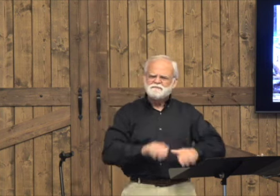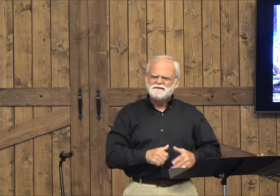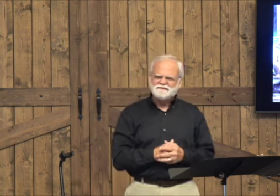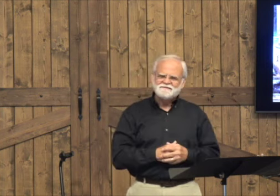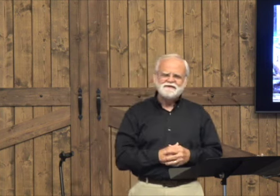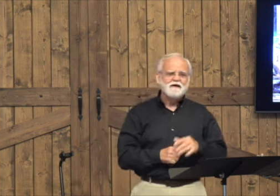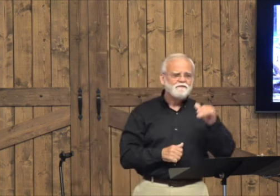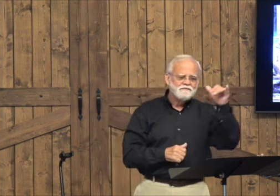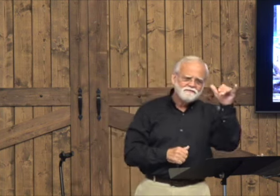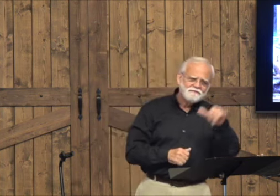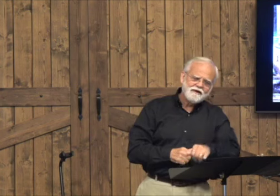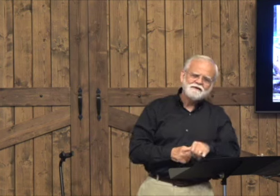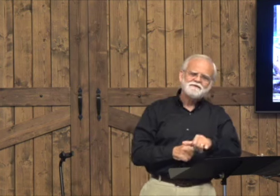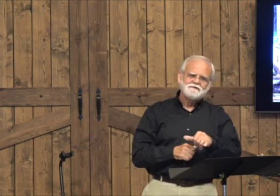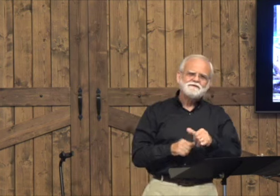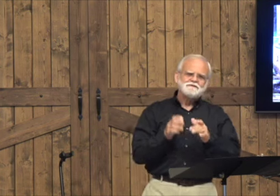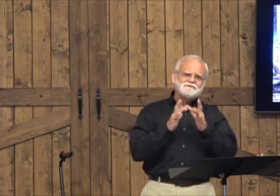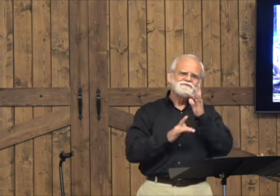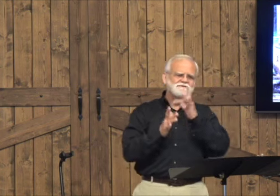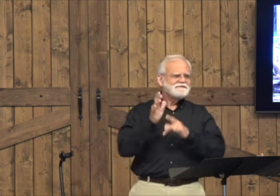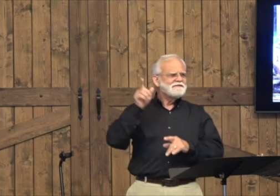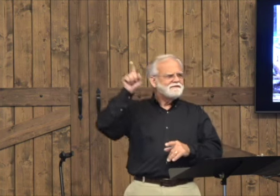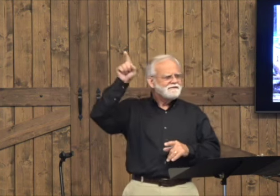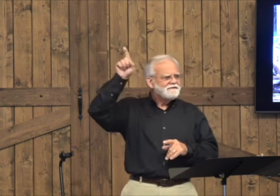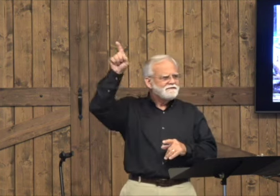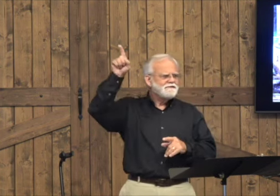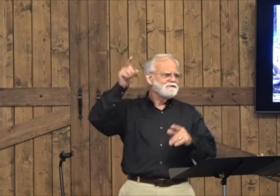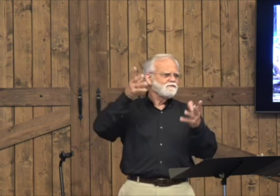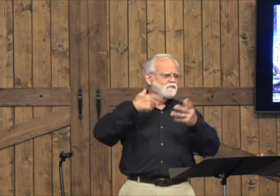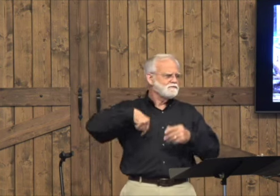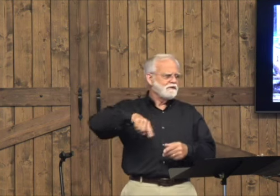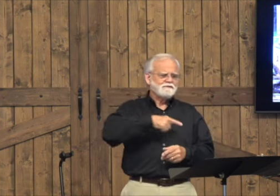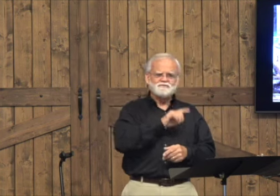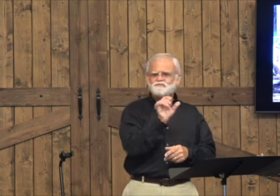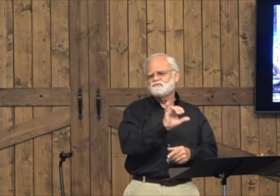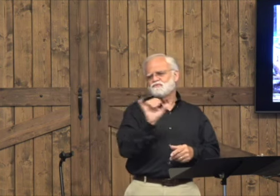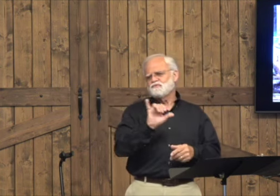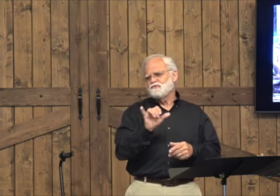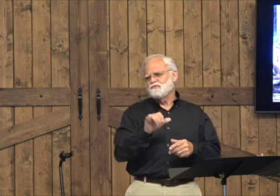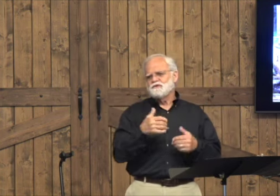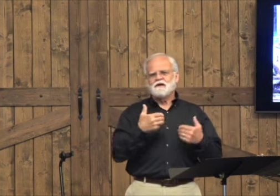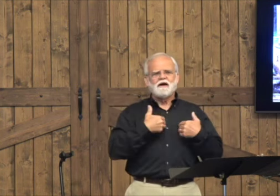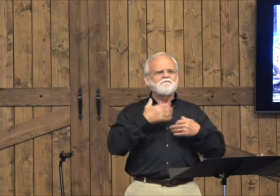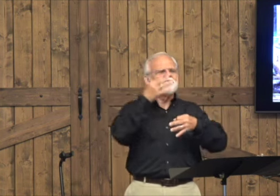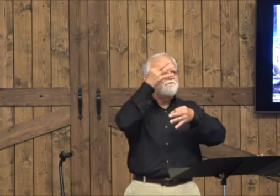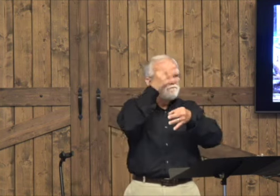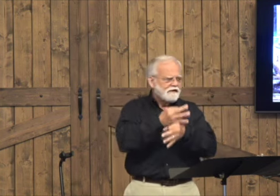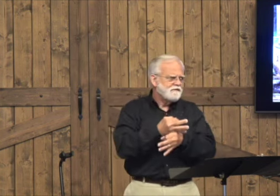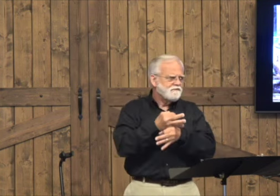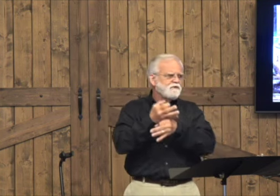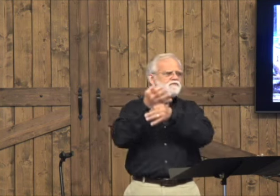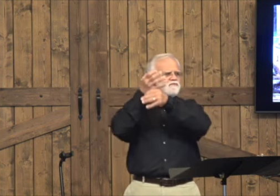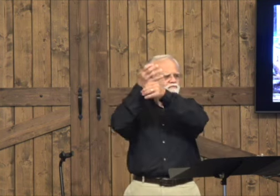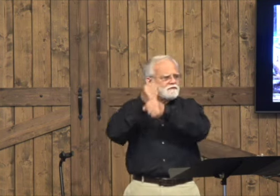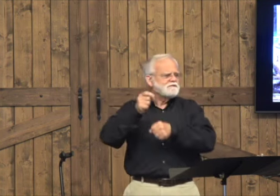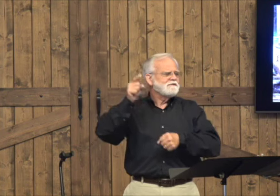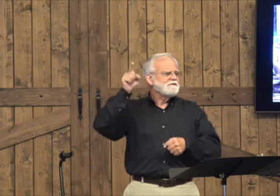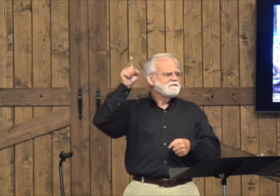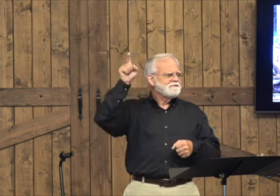Jesus told us to live in peace, and He wants us to do the same. He wants us to have